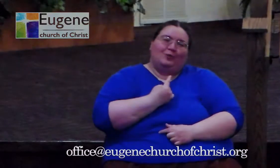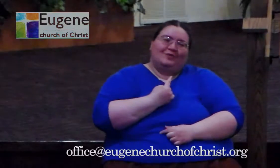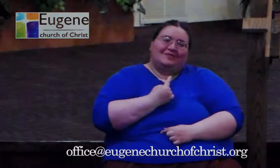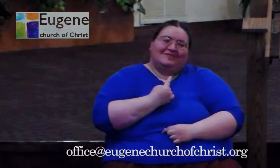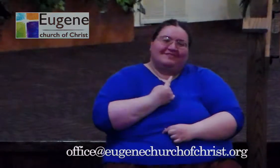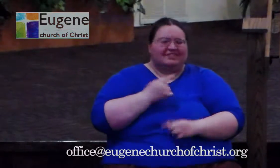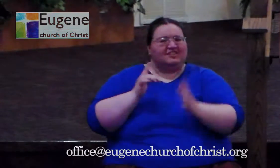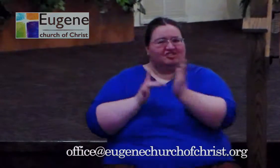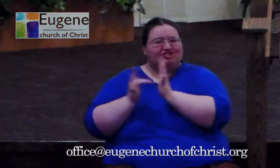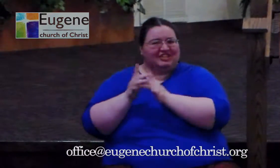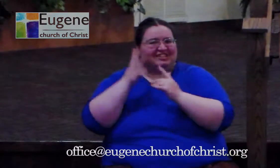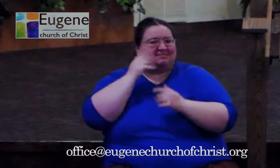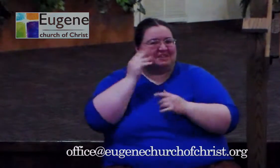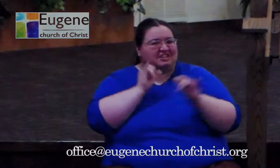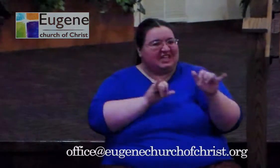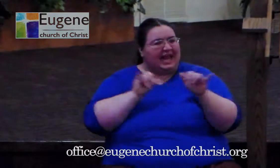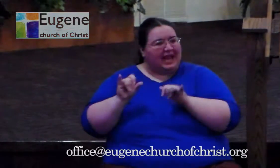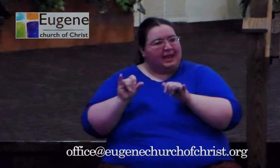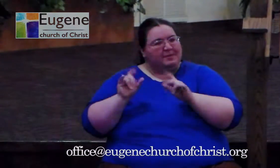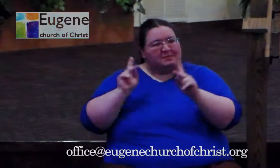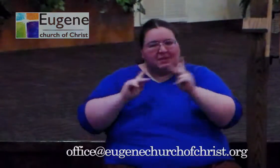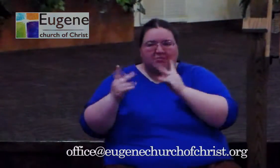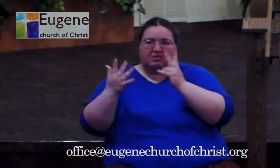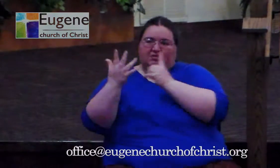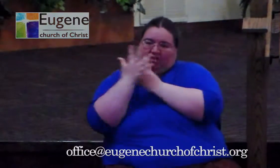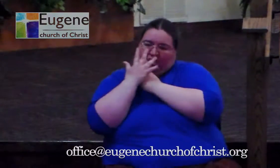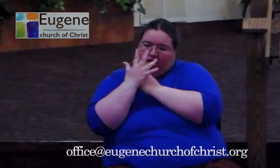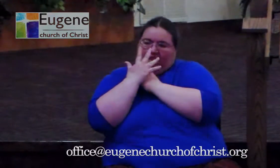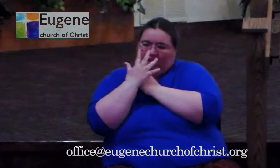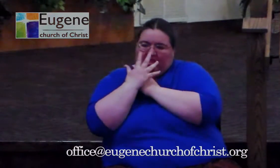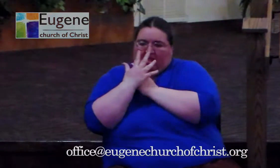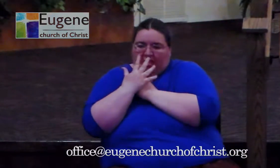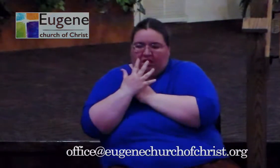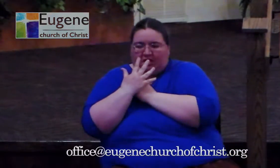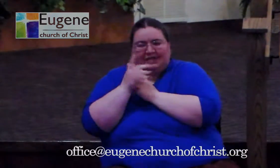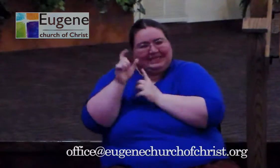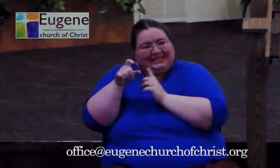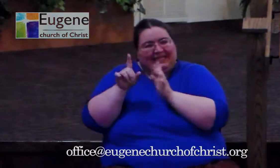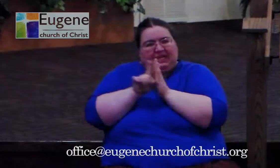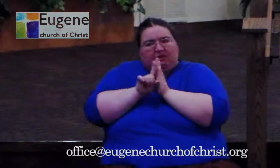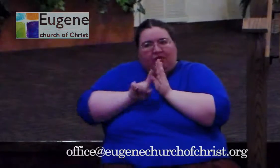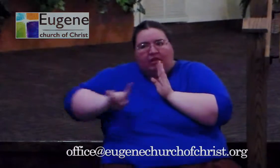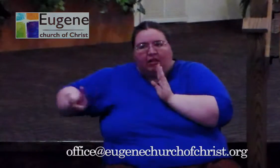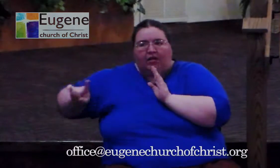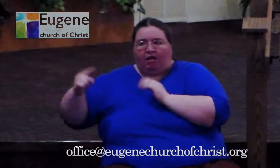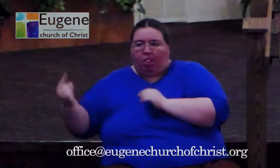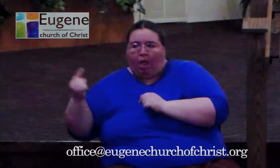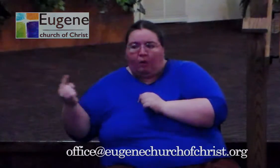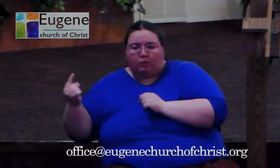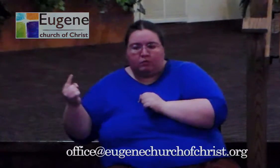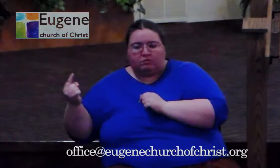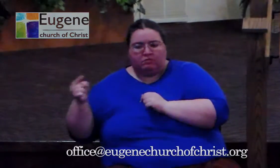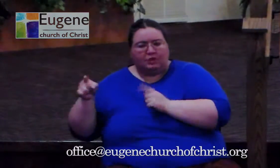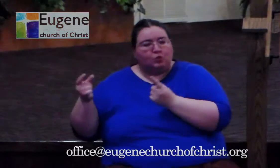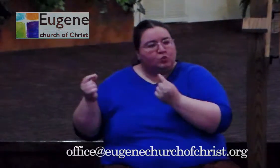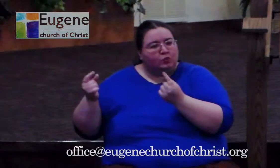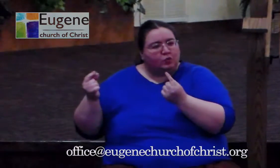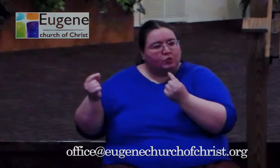while, good people, bad people, whatever the people are, and just needed to be alone. And then generally, the other thing he did in that alone time was he used that